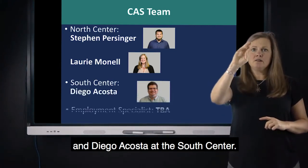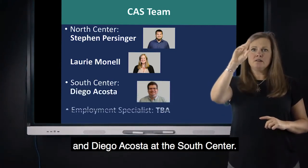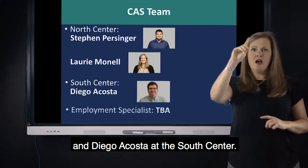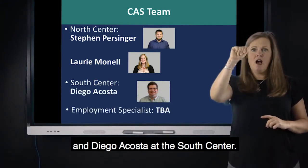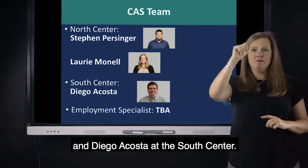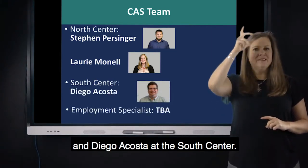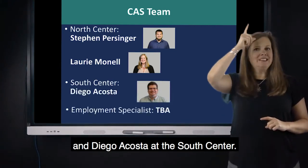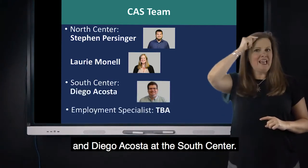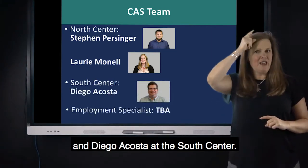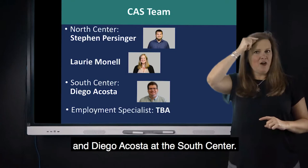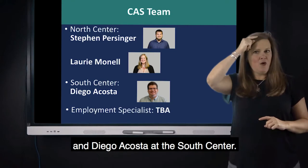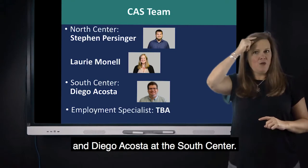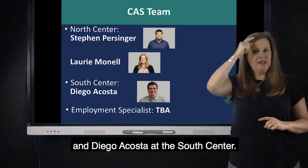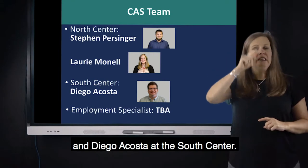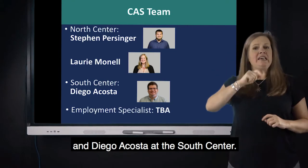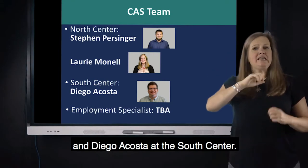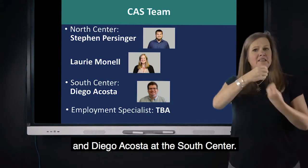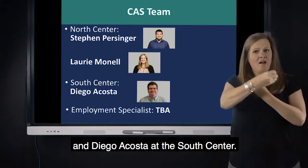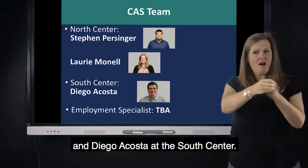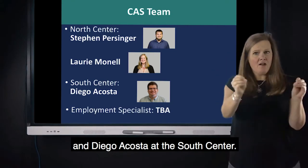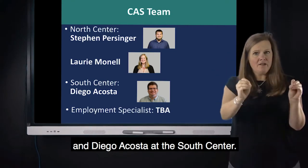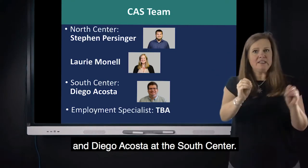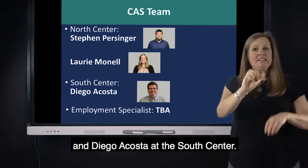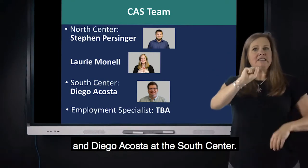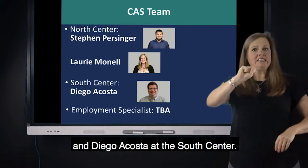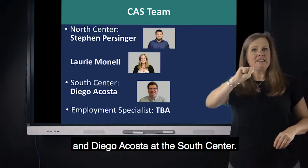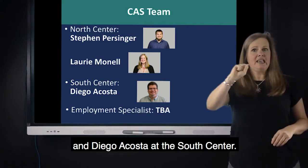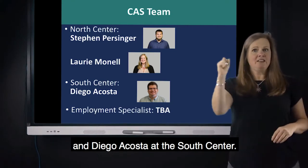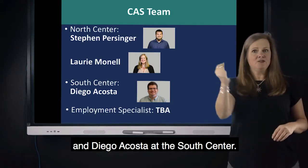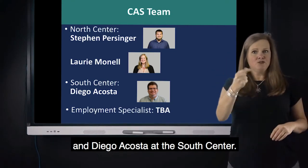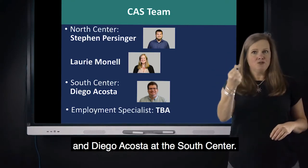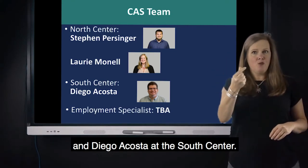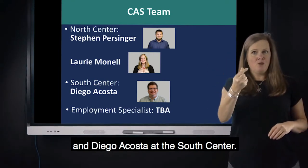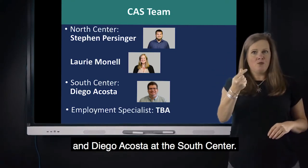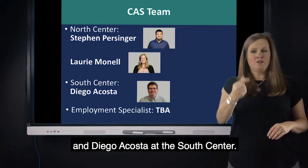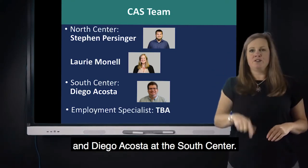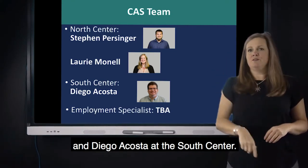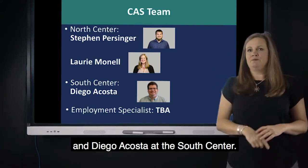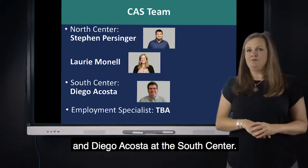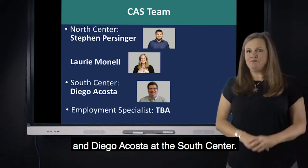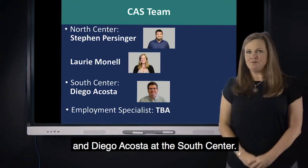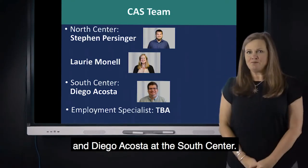and he is down in the St. George office.